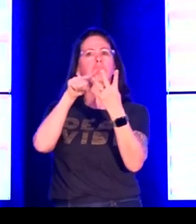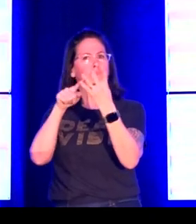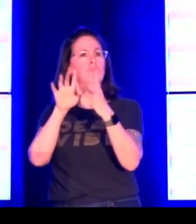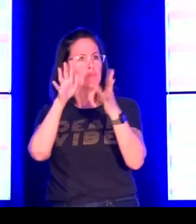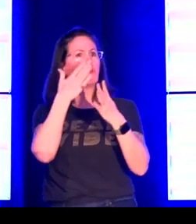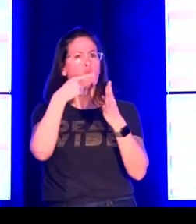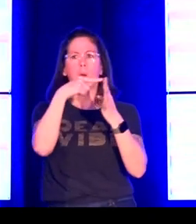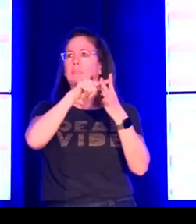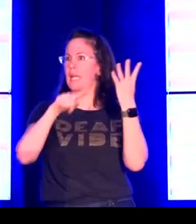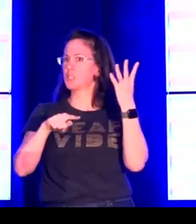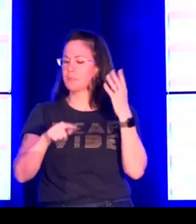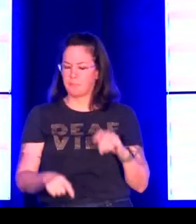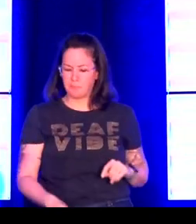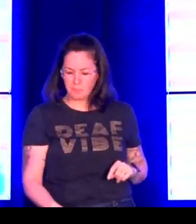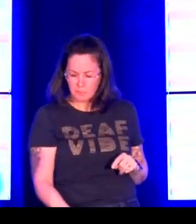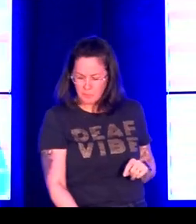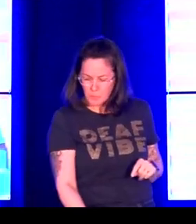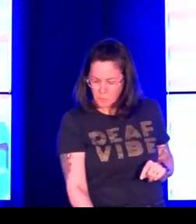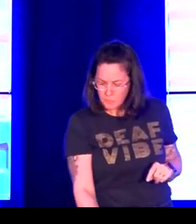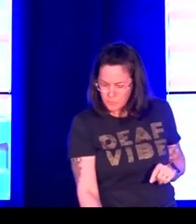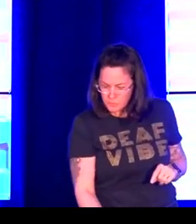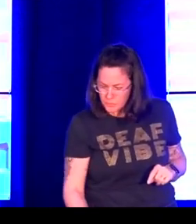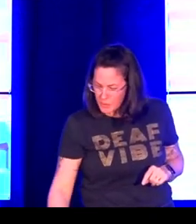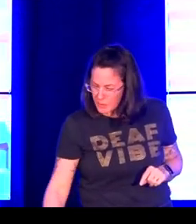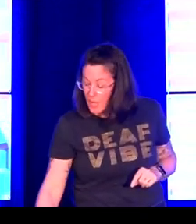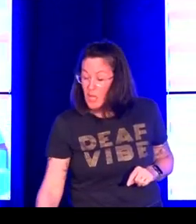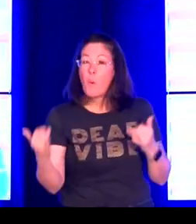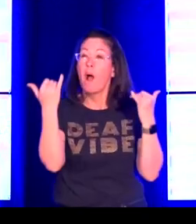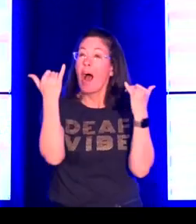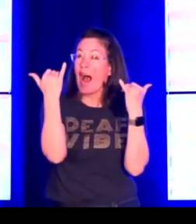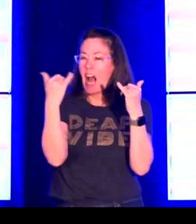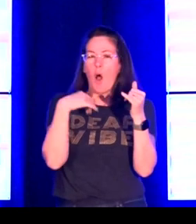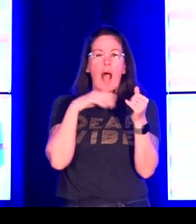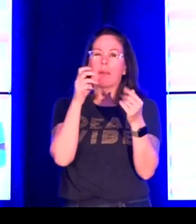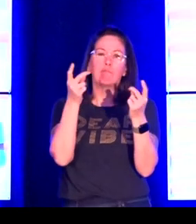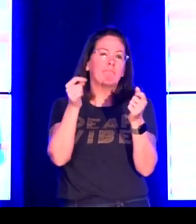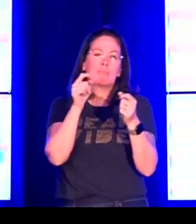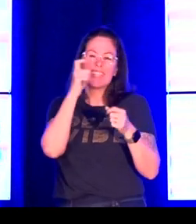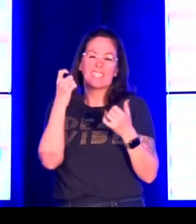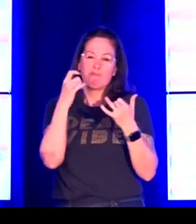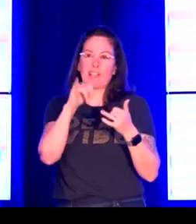world. And there were some from the 70s, some from the 80s, some from the 90s, and on until today.